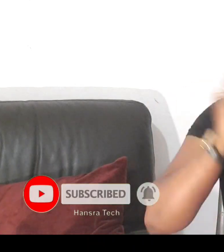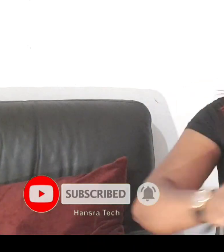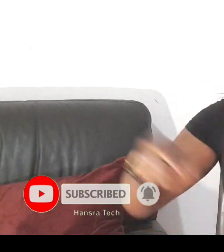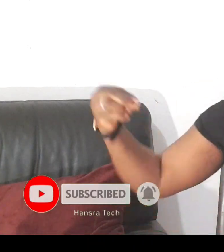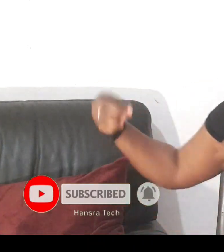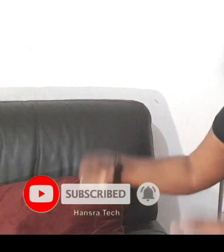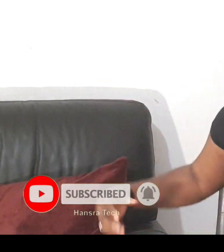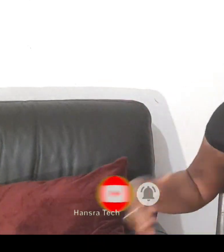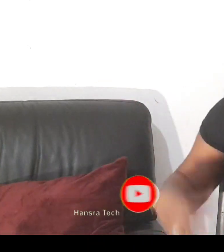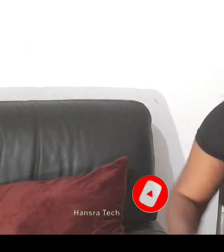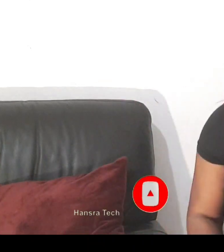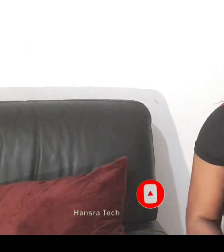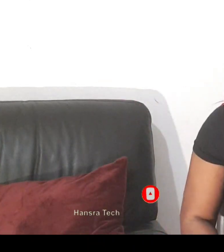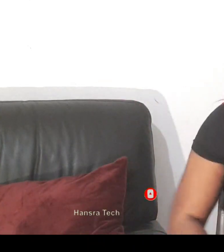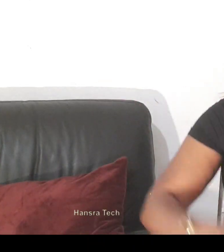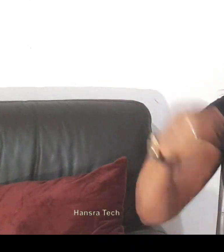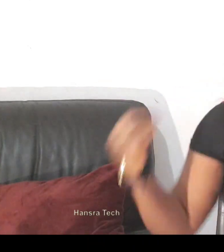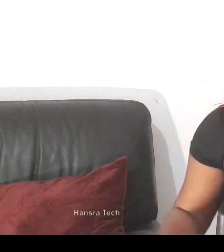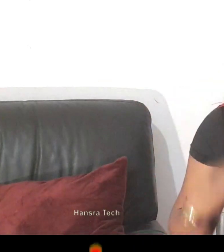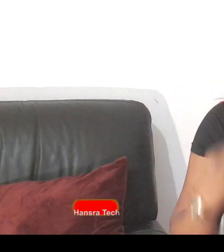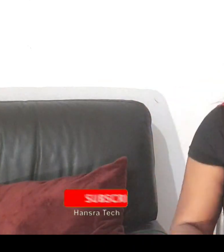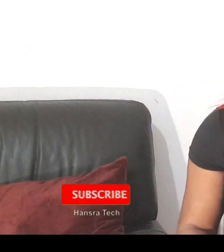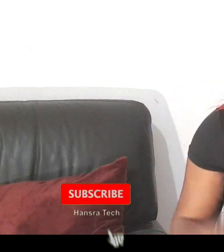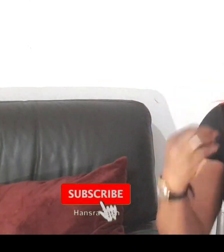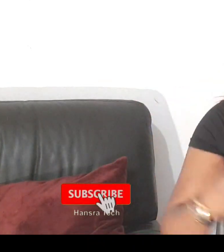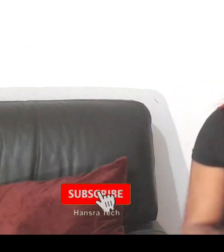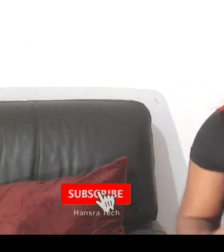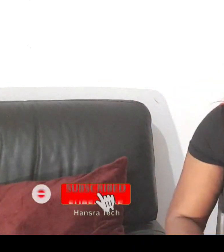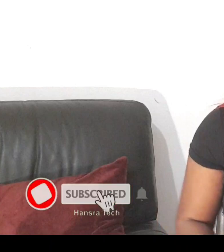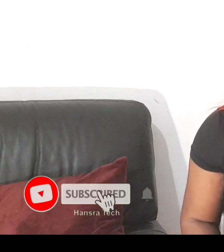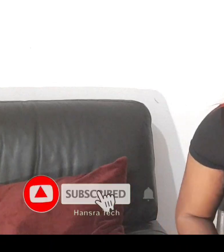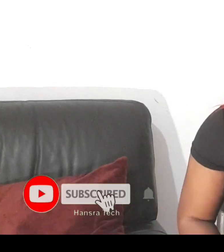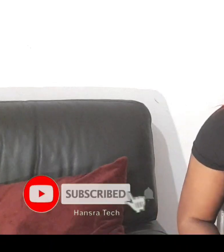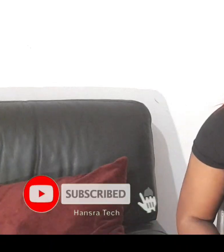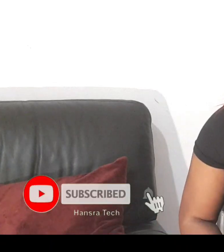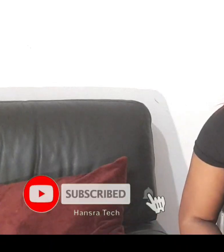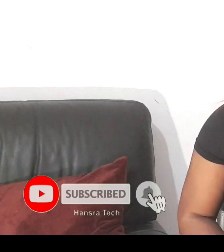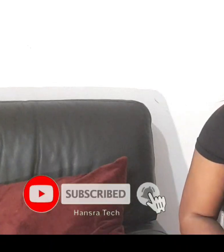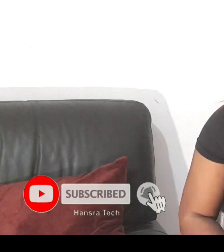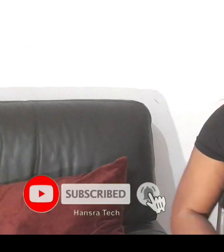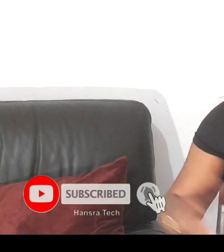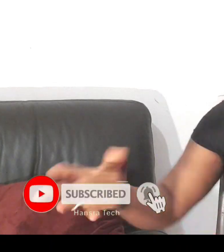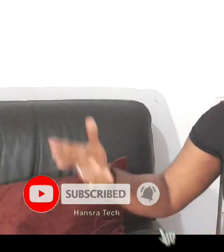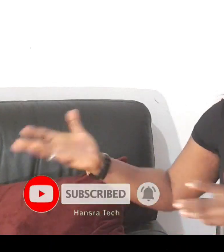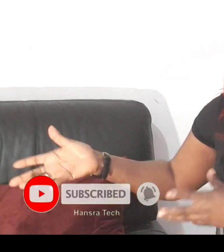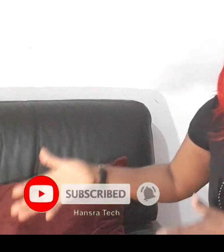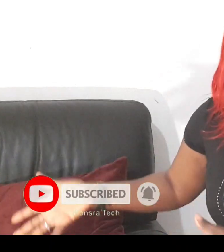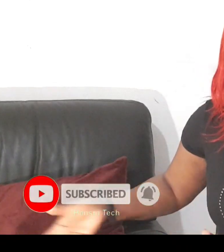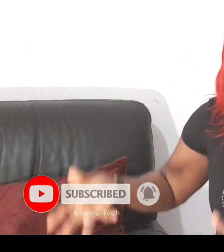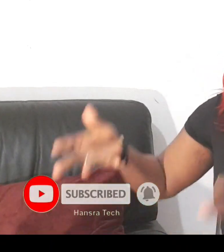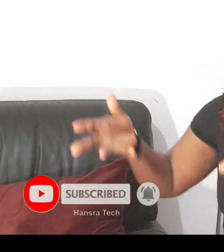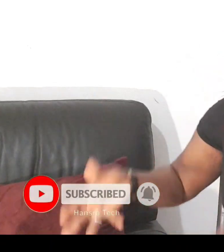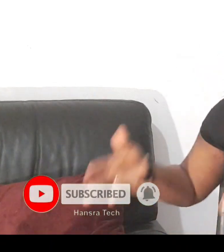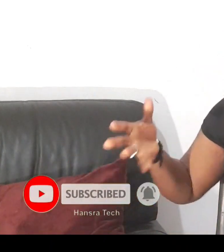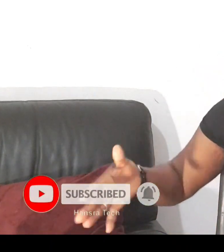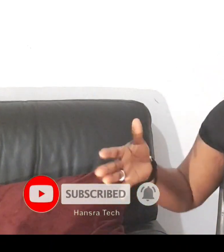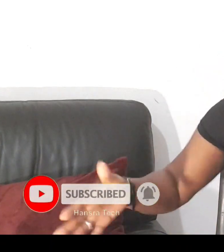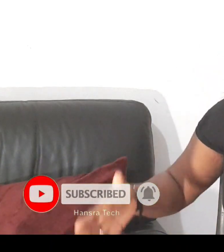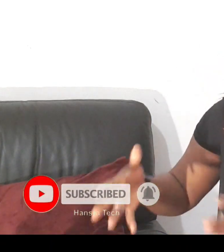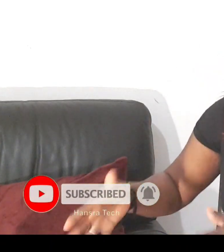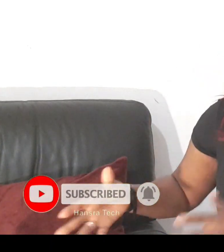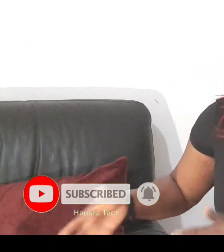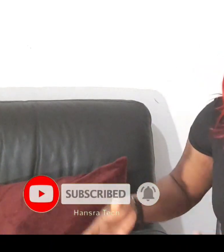boys we should keep our breath to ourselves we need to stand up and make our nation great again okay look at this young guy that just